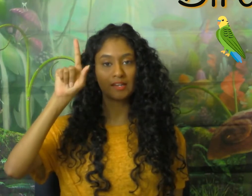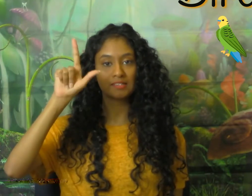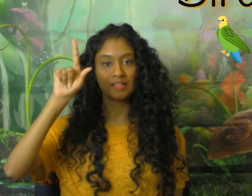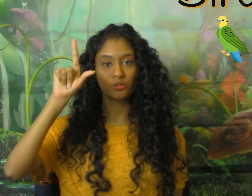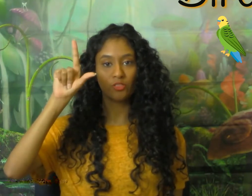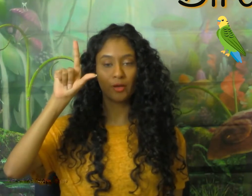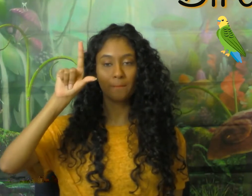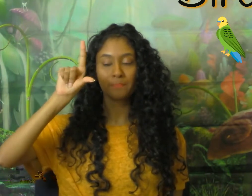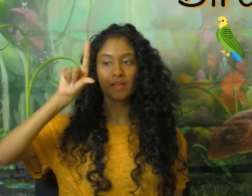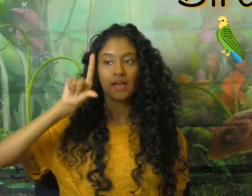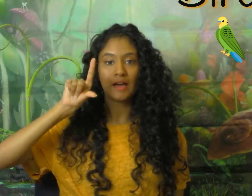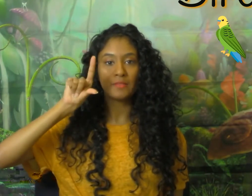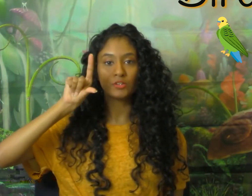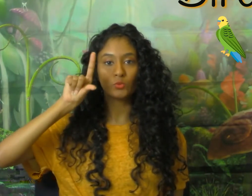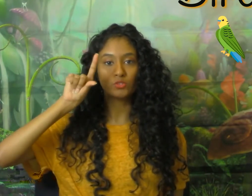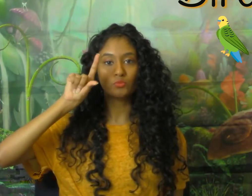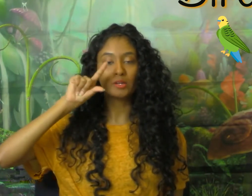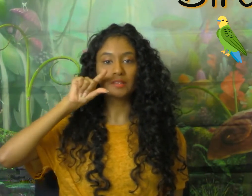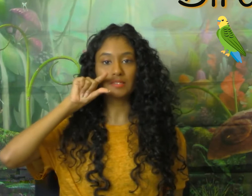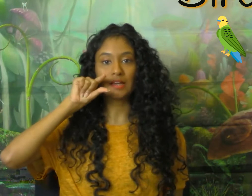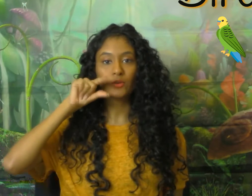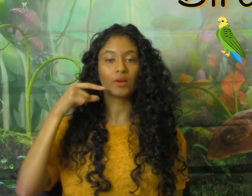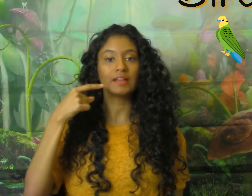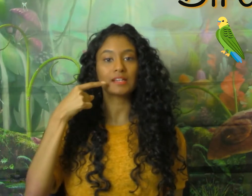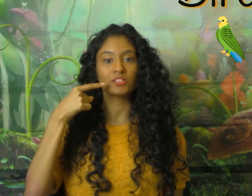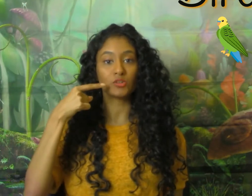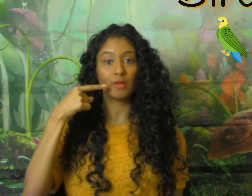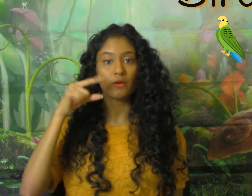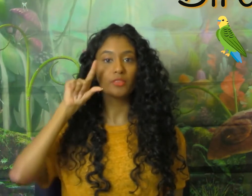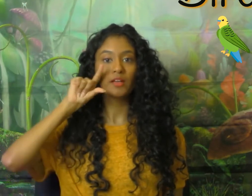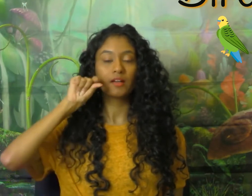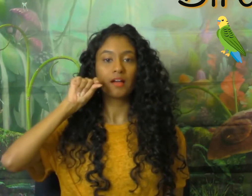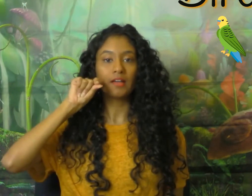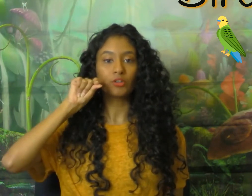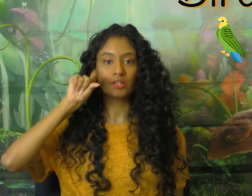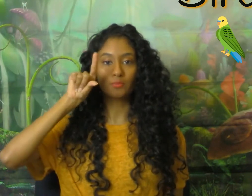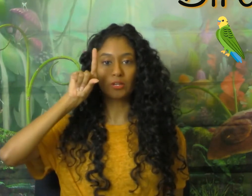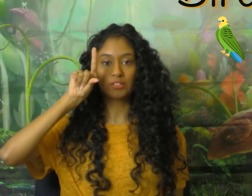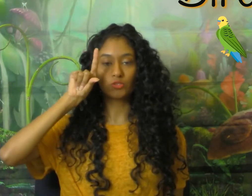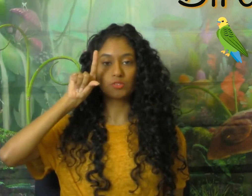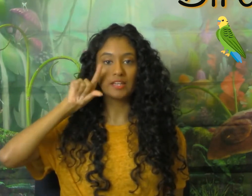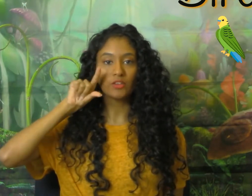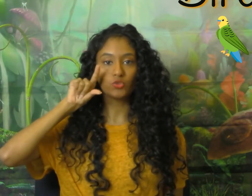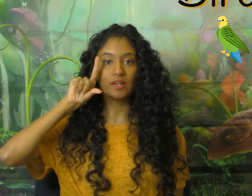and your thumb. And then you're going to bring them together right next to your mouth. And you're going to bring the two together twice.